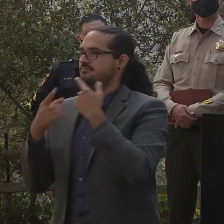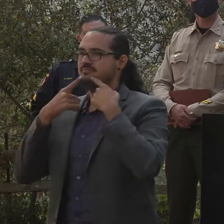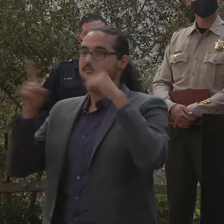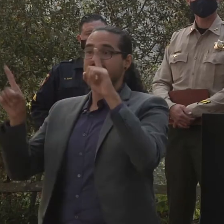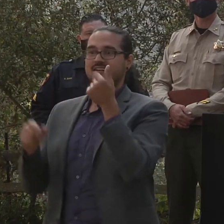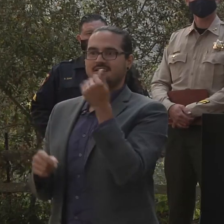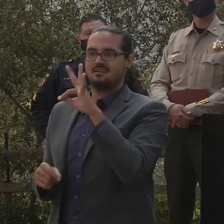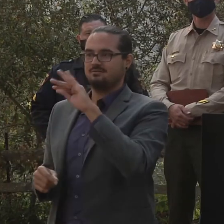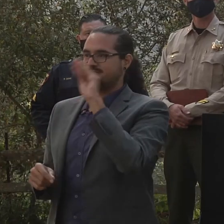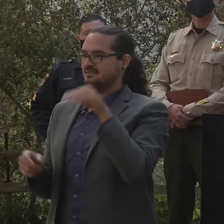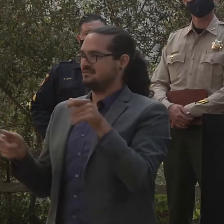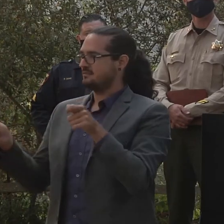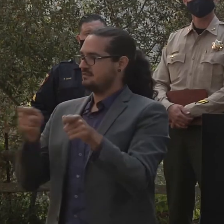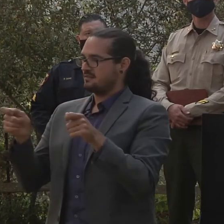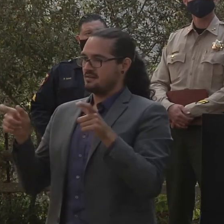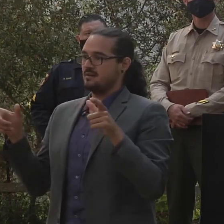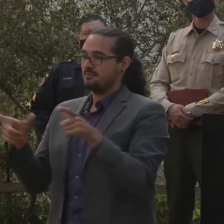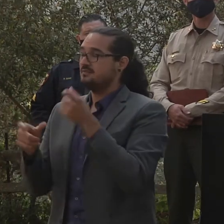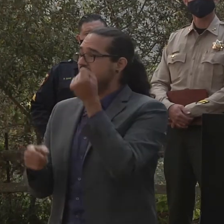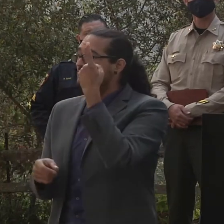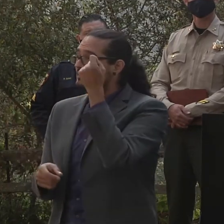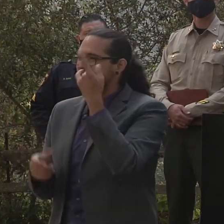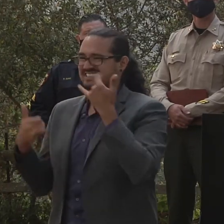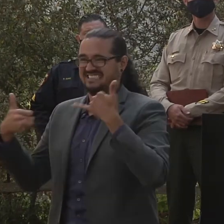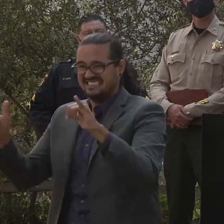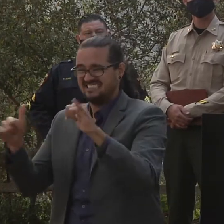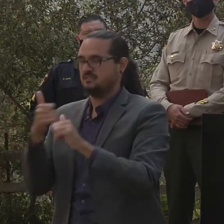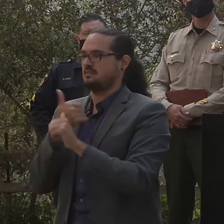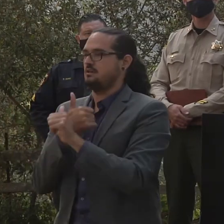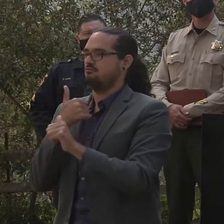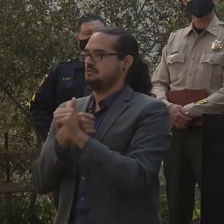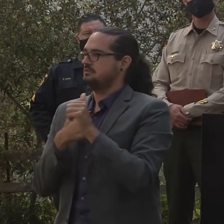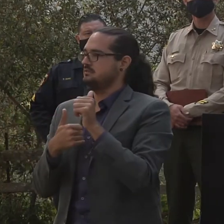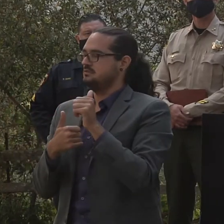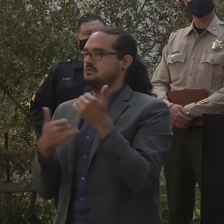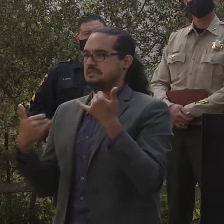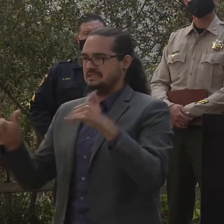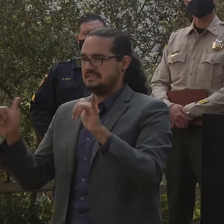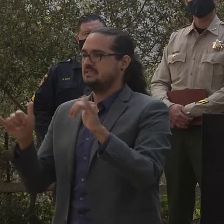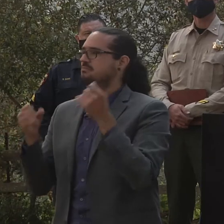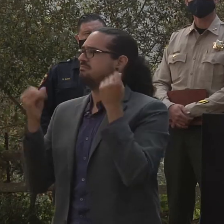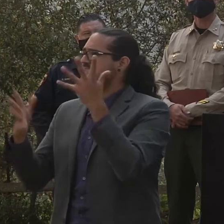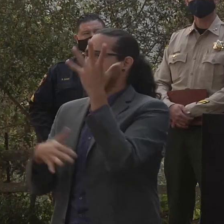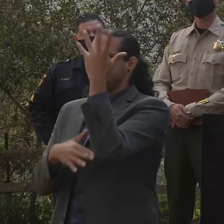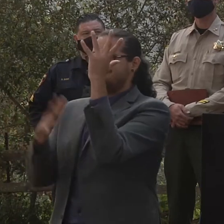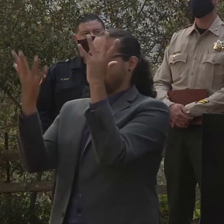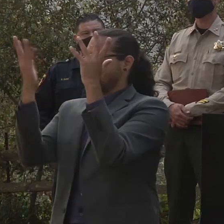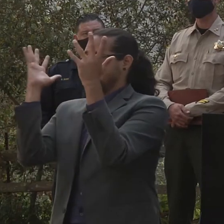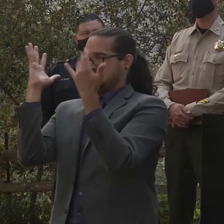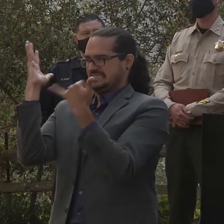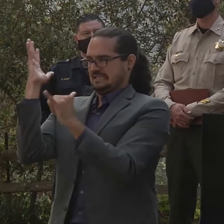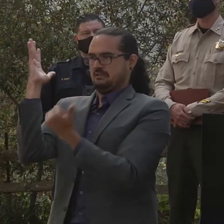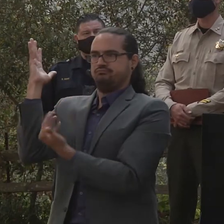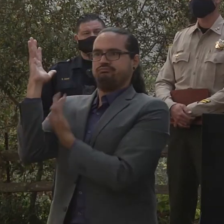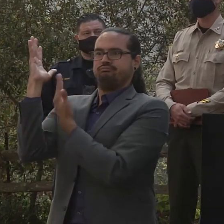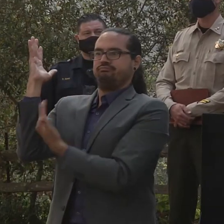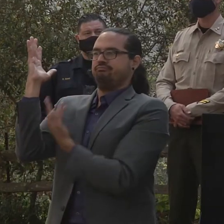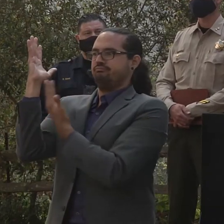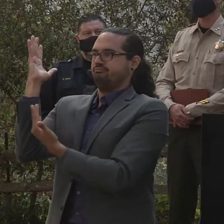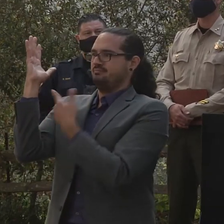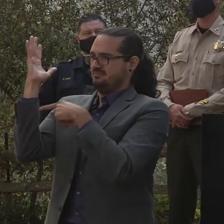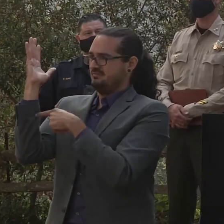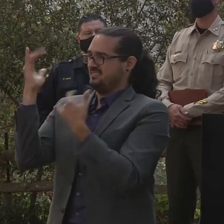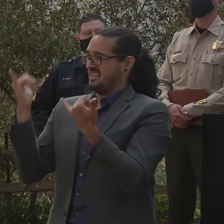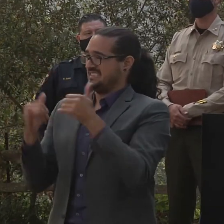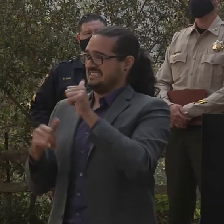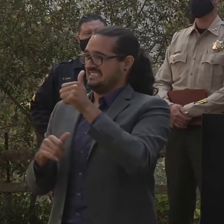that it's a dangerous situation as he alluded to. We have a lot of heavy timber that's been burning for 10 days now and that heavy timber is